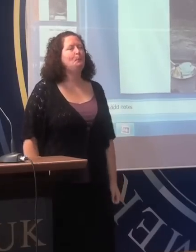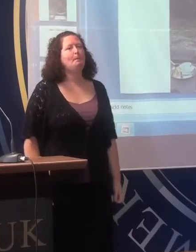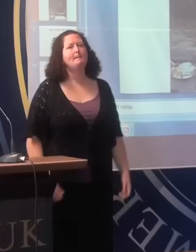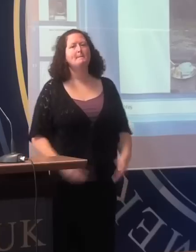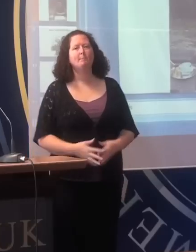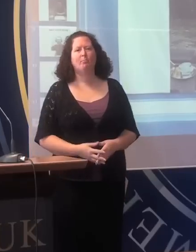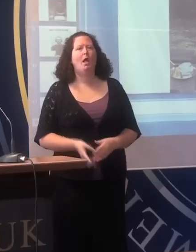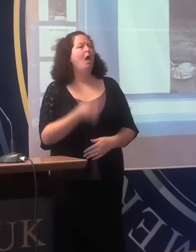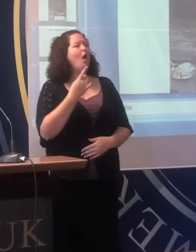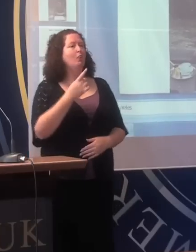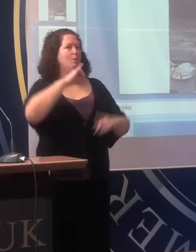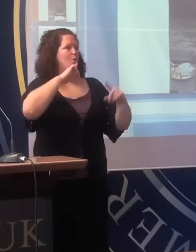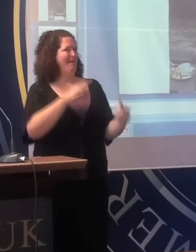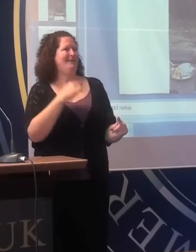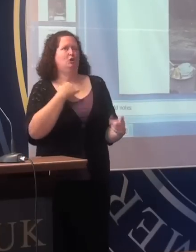unforgettable,